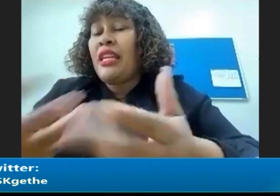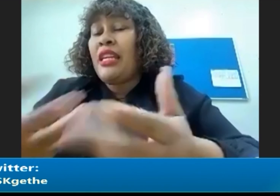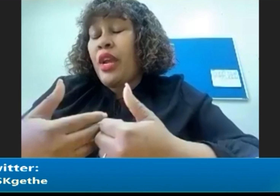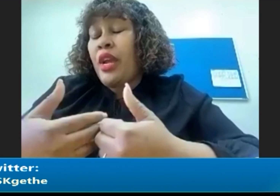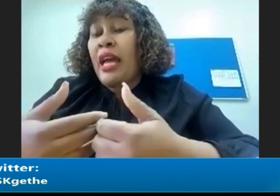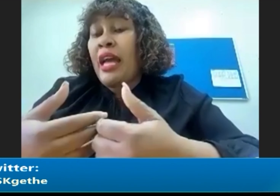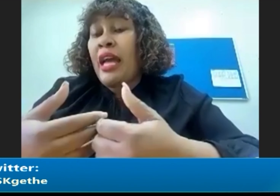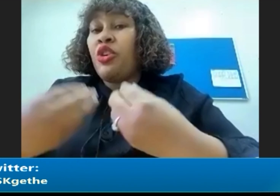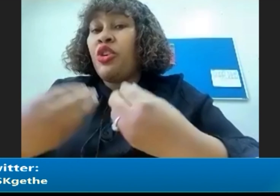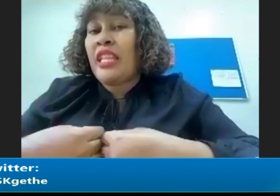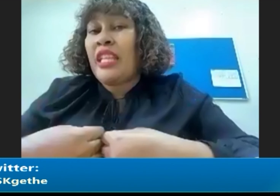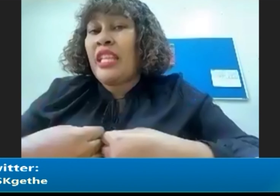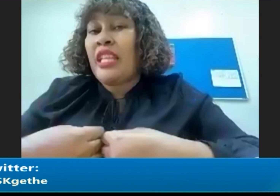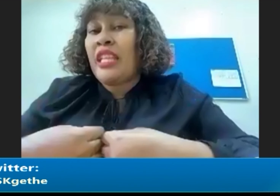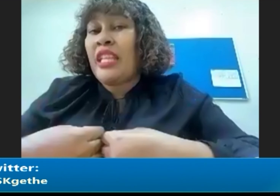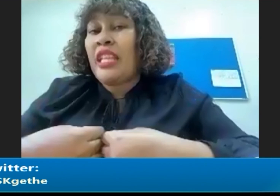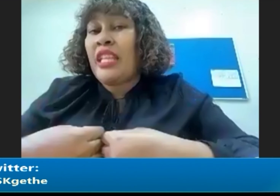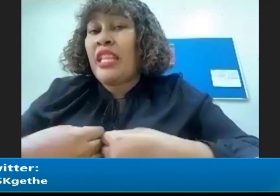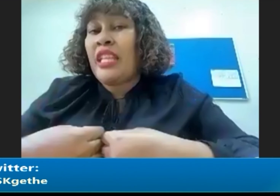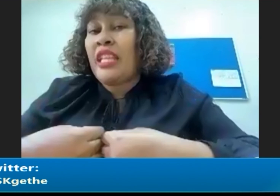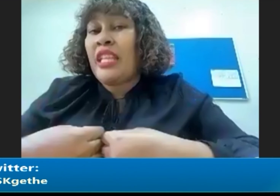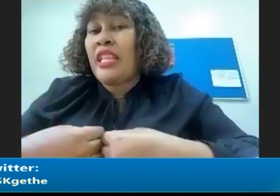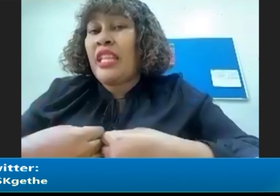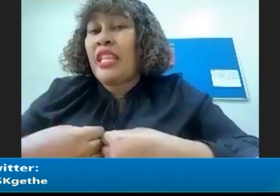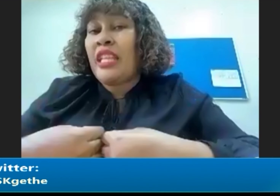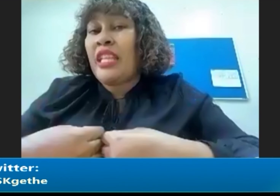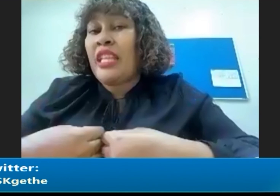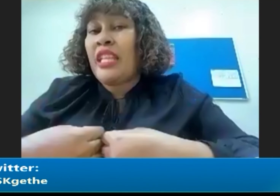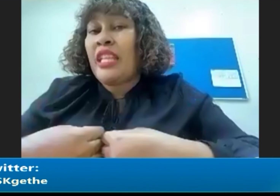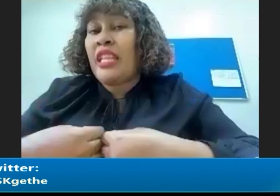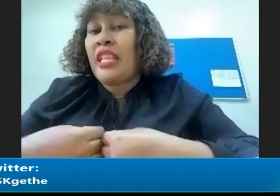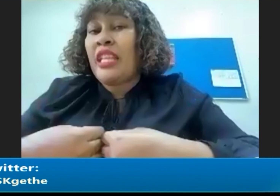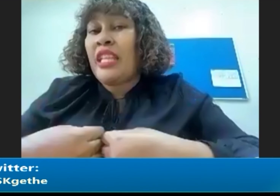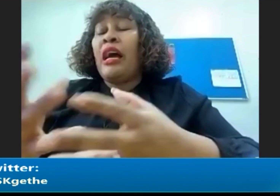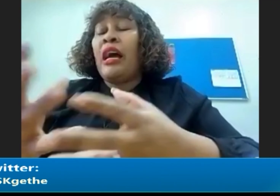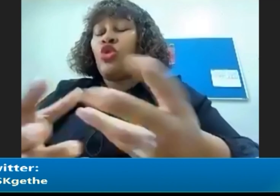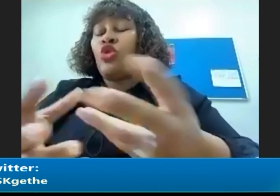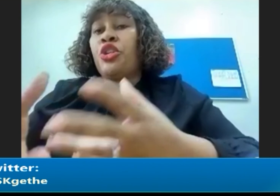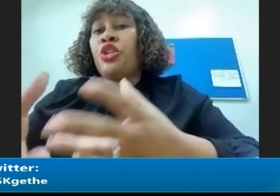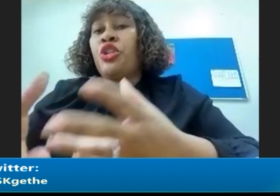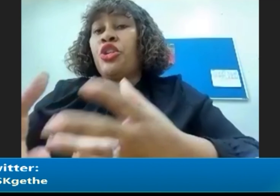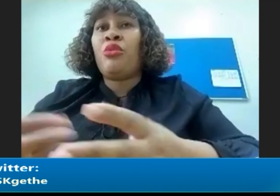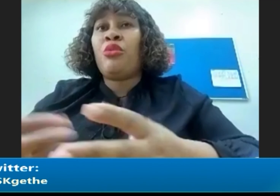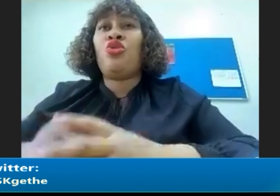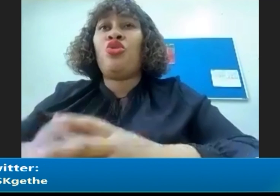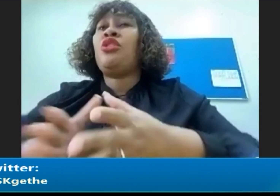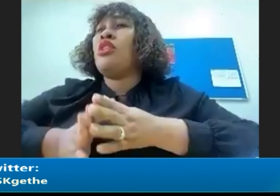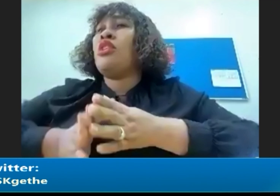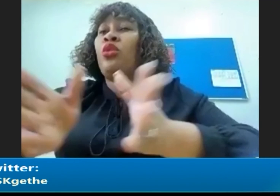way I am learning And that way I am growing That is why I'm enjoying I enjoy interpreting Because you get to learn All these